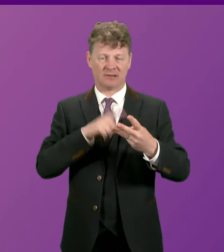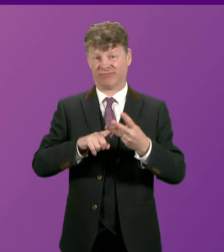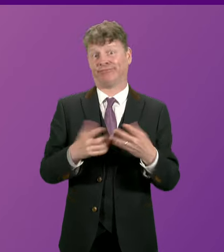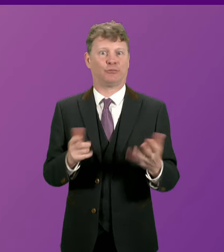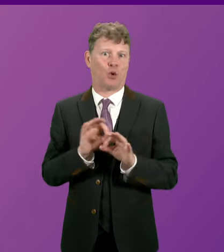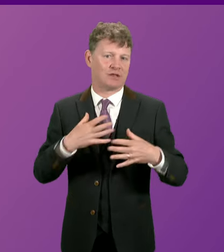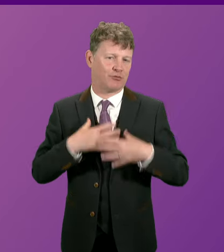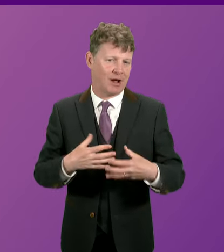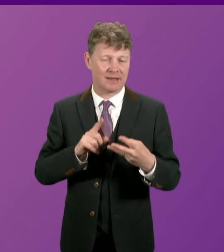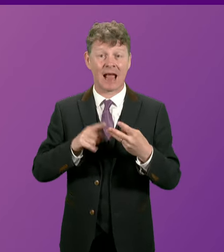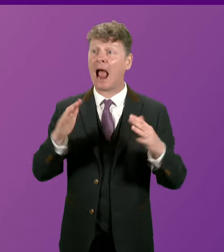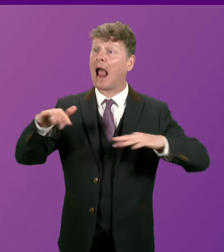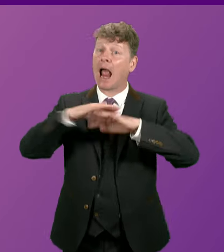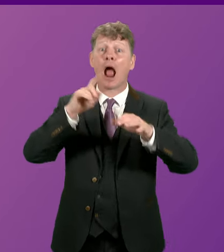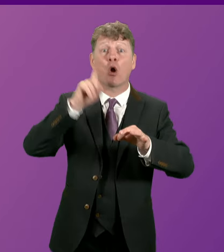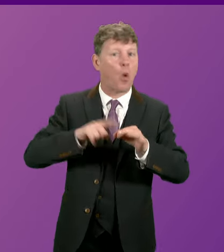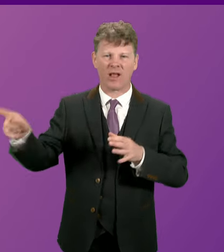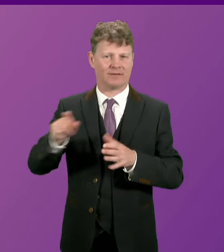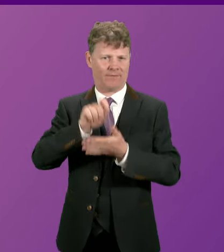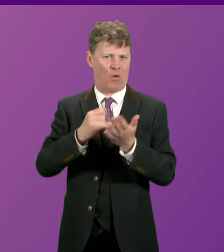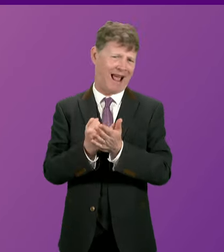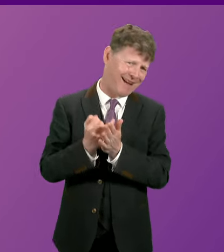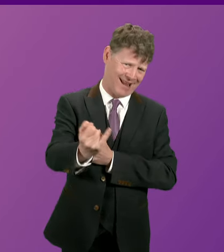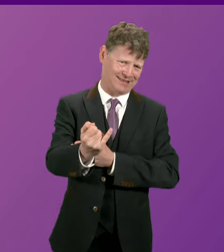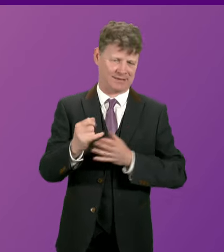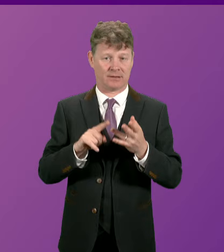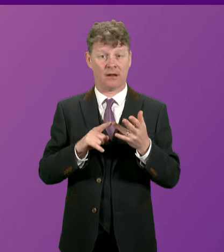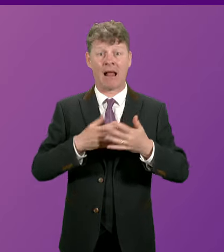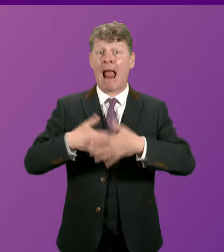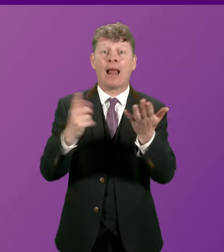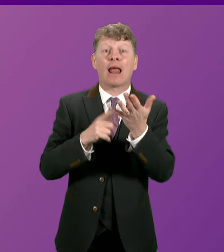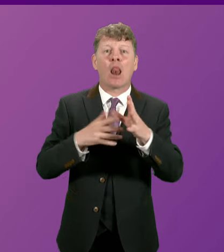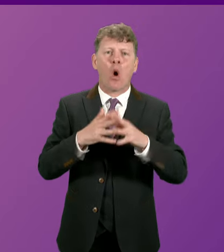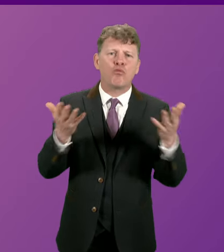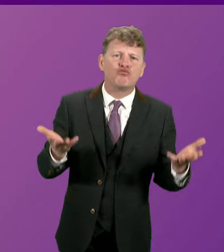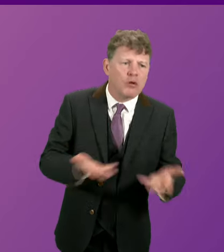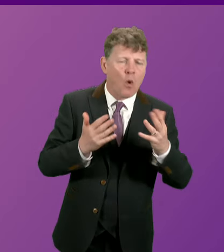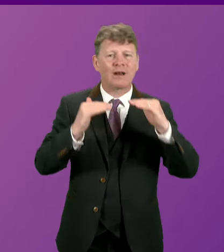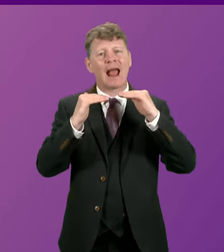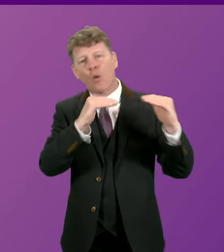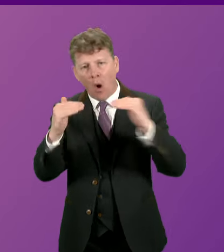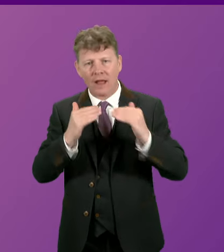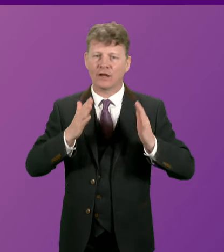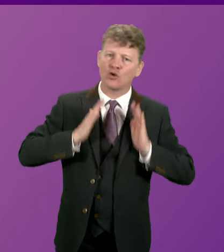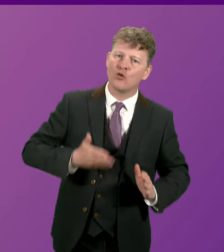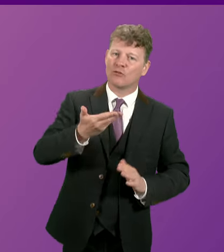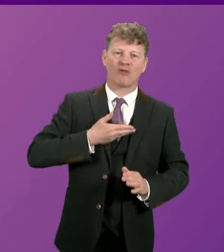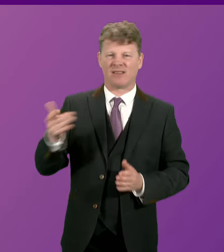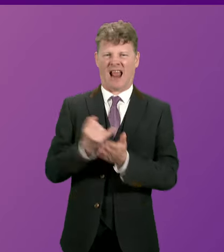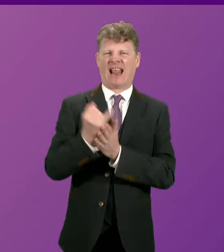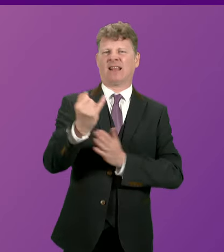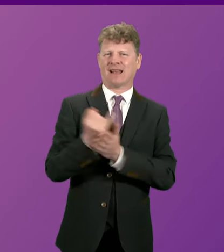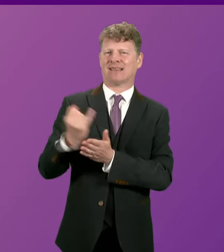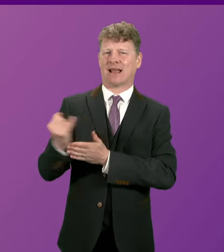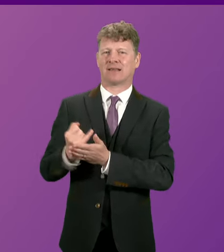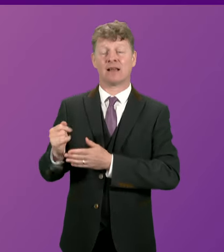improving air quality. Generally voted against laws to promote equality and human rights. Let's find something he did